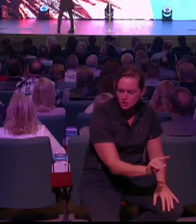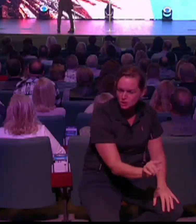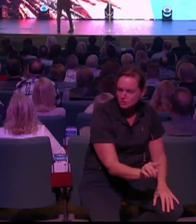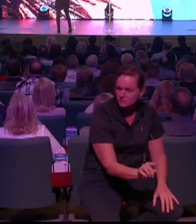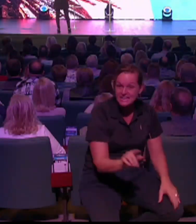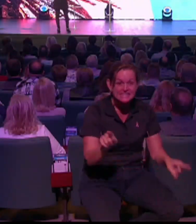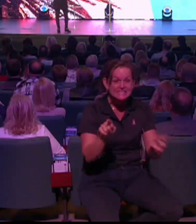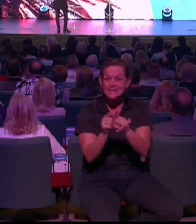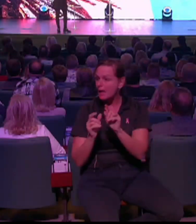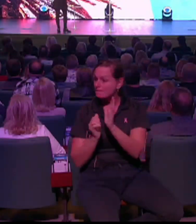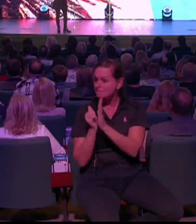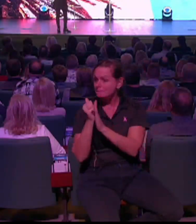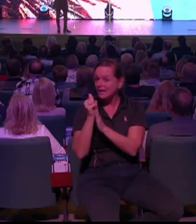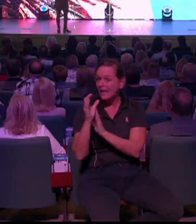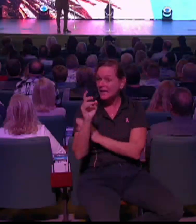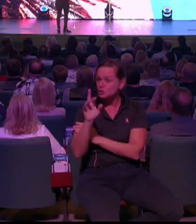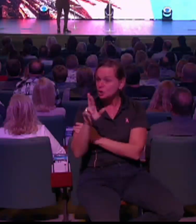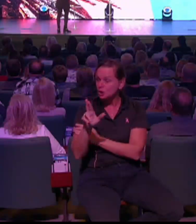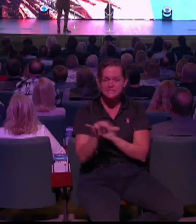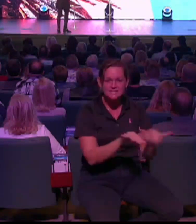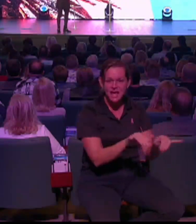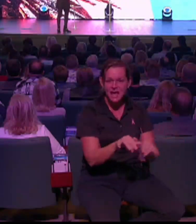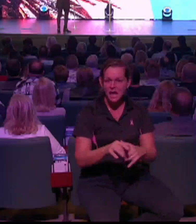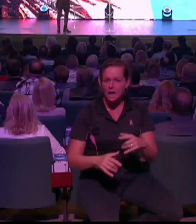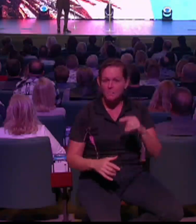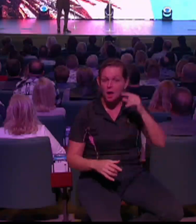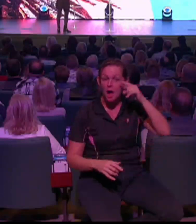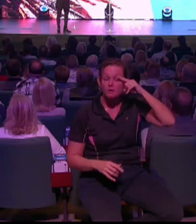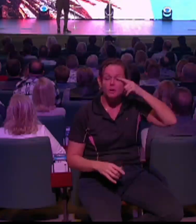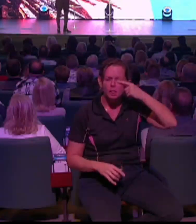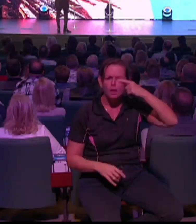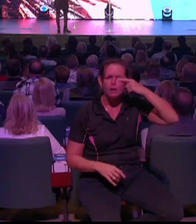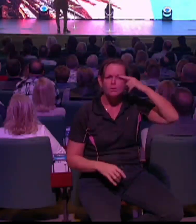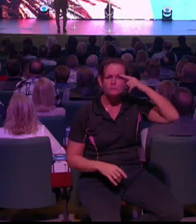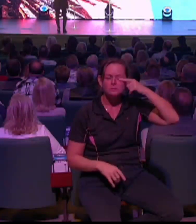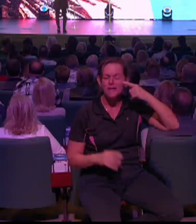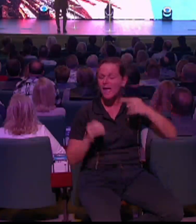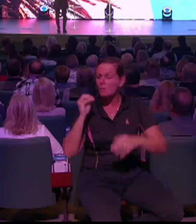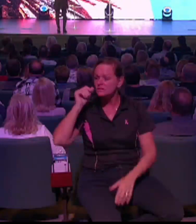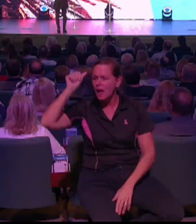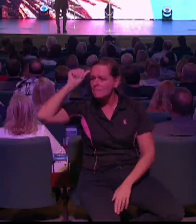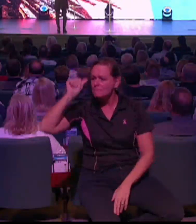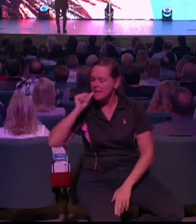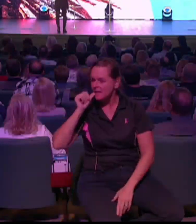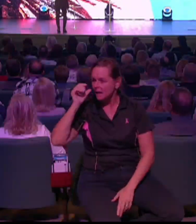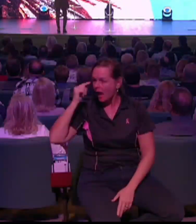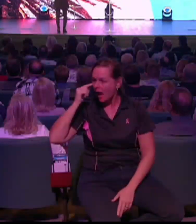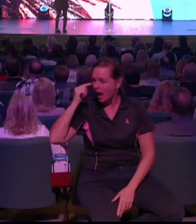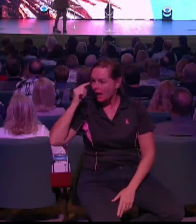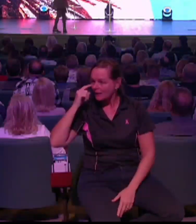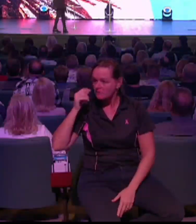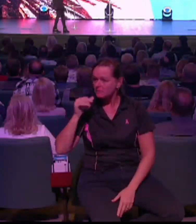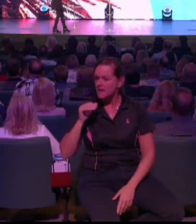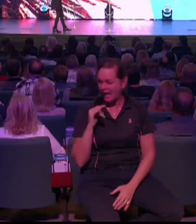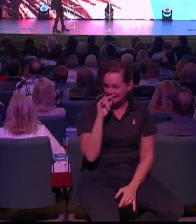cancer tumor. I tried to close her eye. And it was an adult prosthetic eye, so it would not even close. Arden, can you put up the little